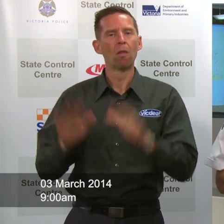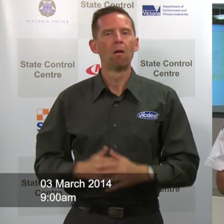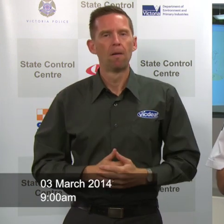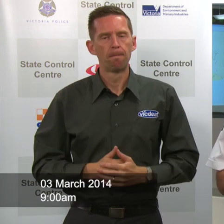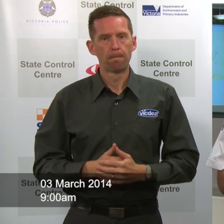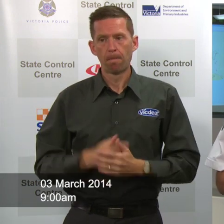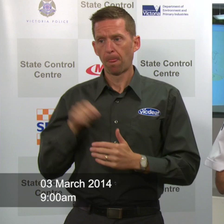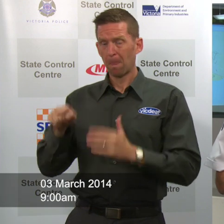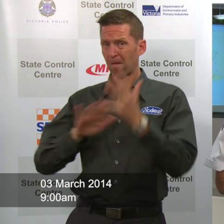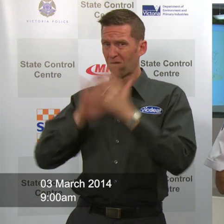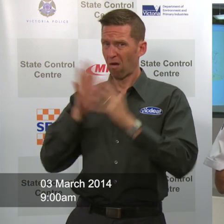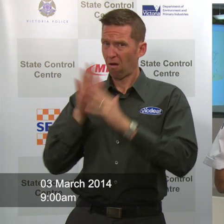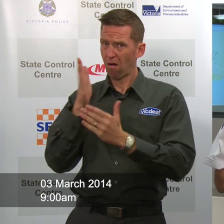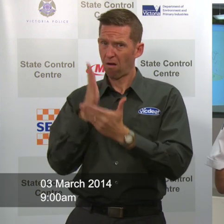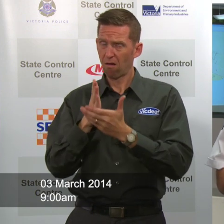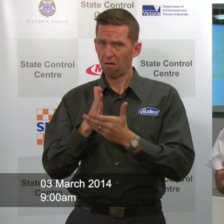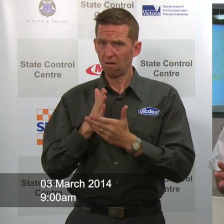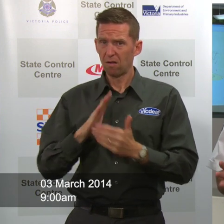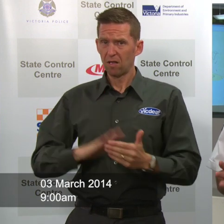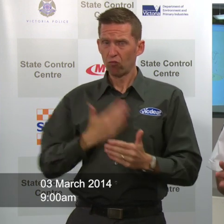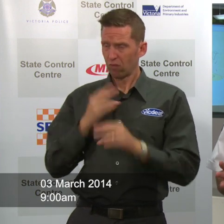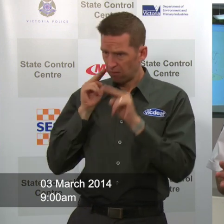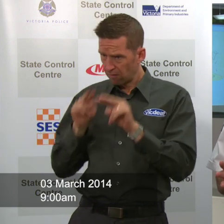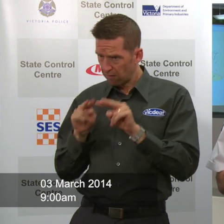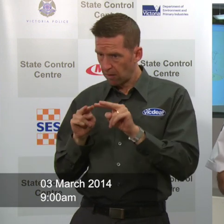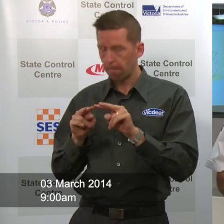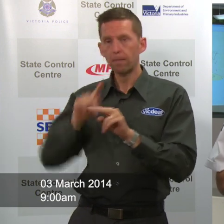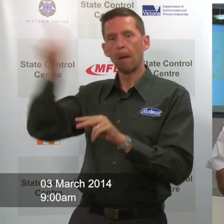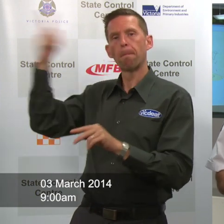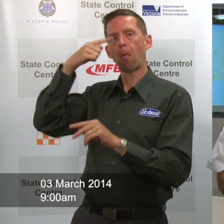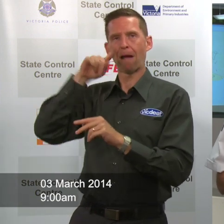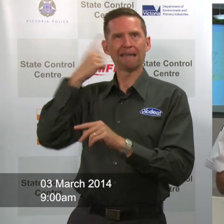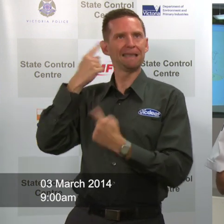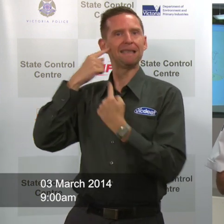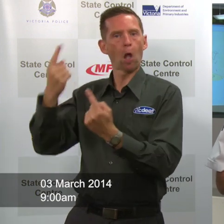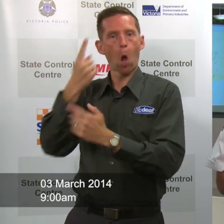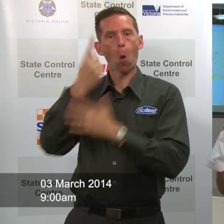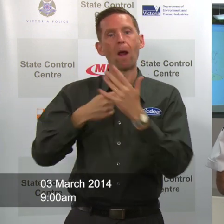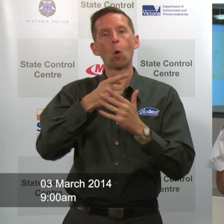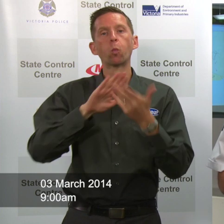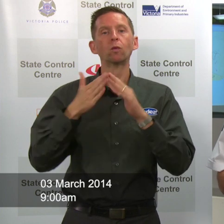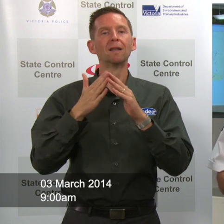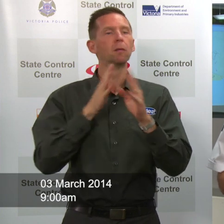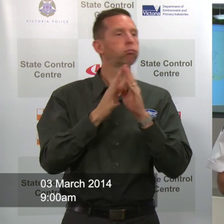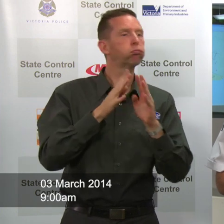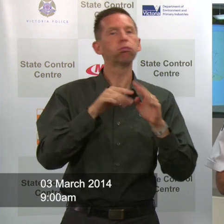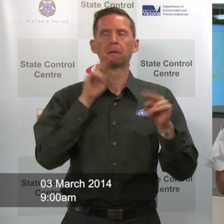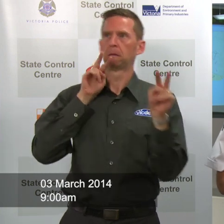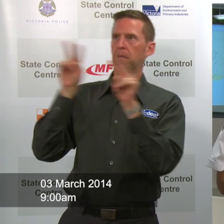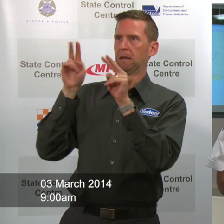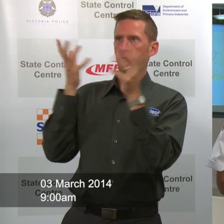is really interesting in the sense the fire is not seen by the community this all the community sees is smoke it smells